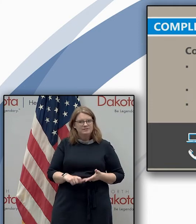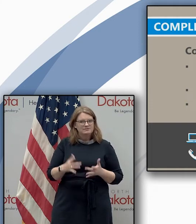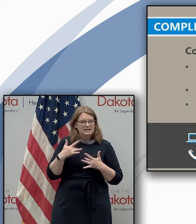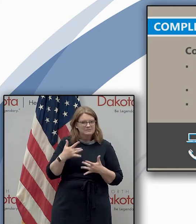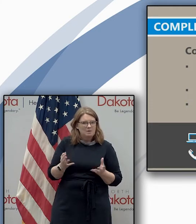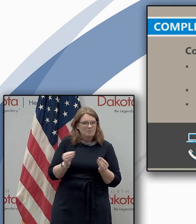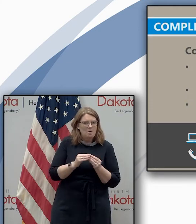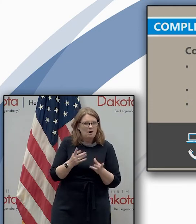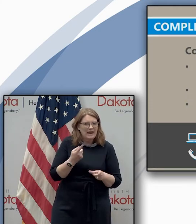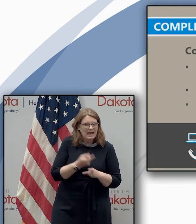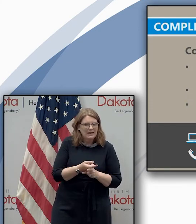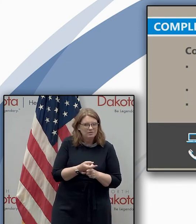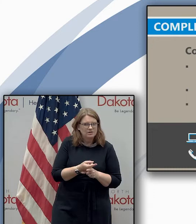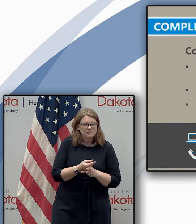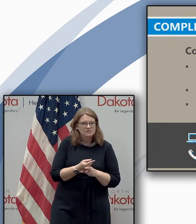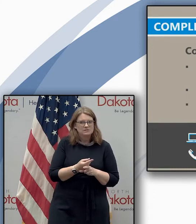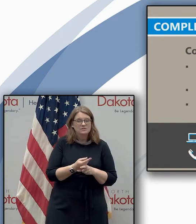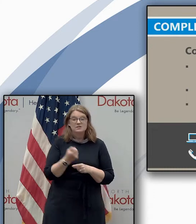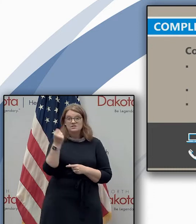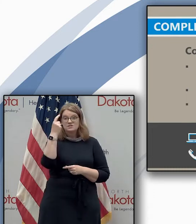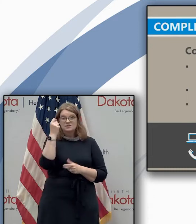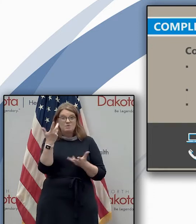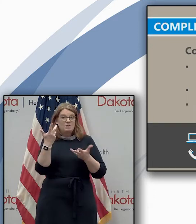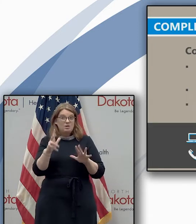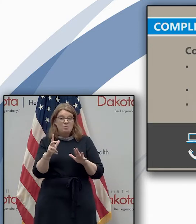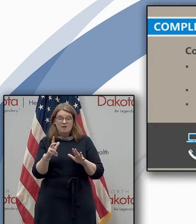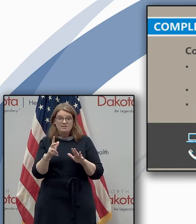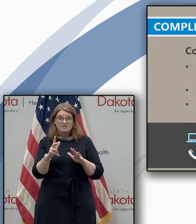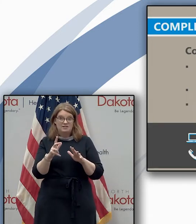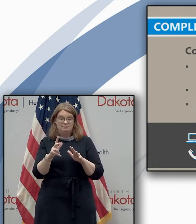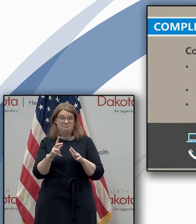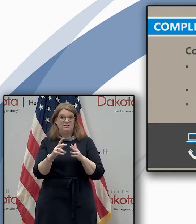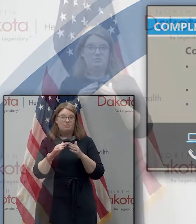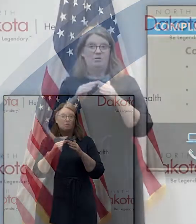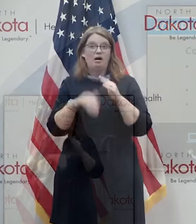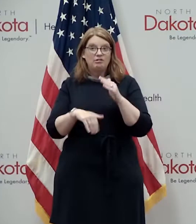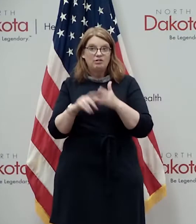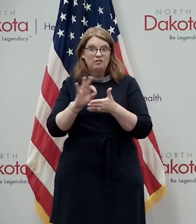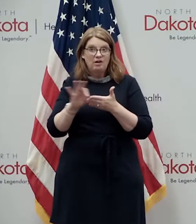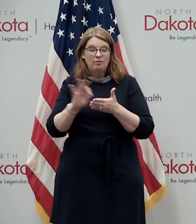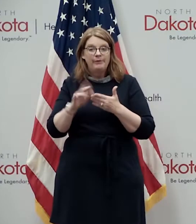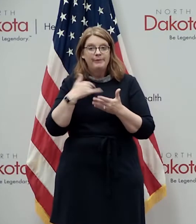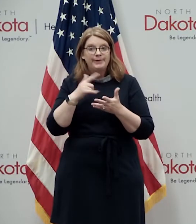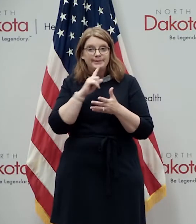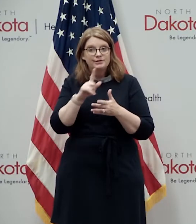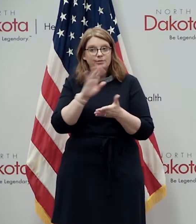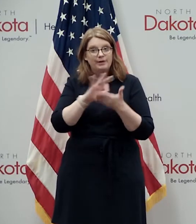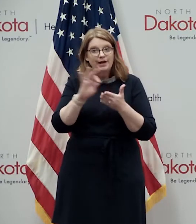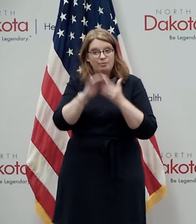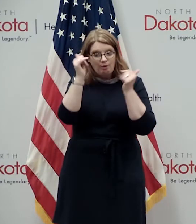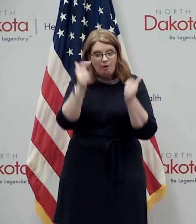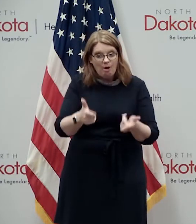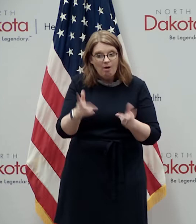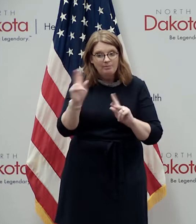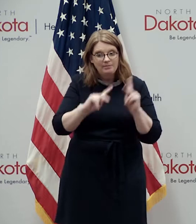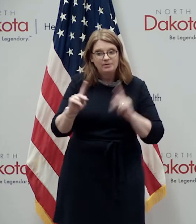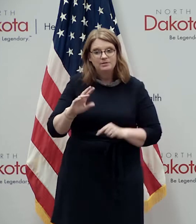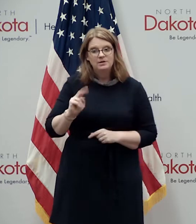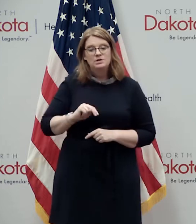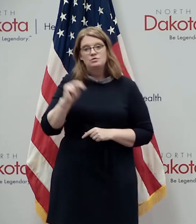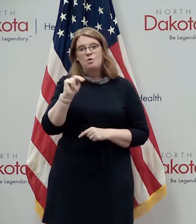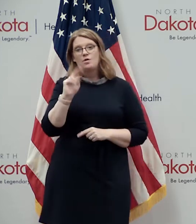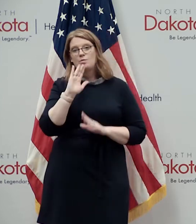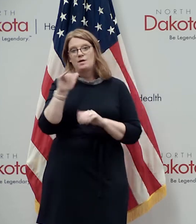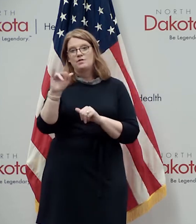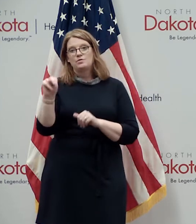prevents the undercounting and the loss of finances and again of more than 19 000 cities in the united states north river north